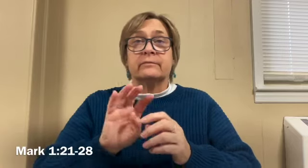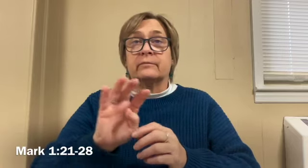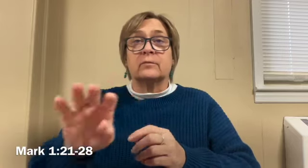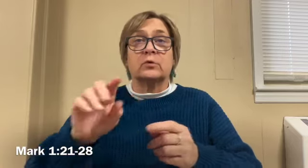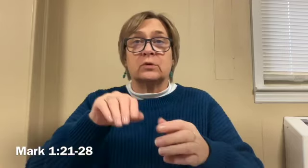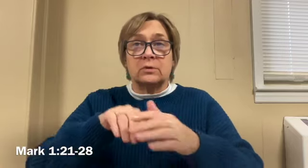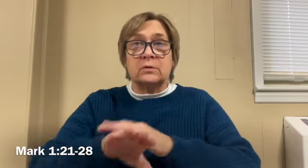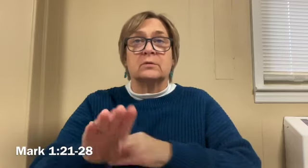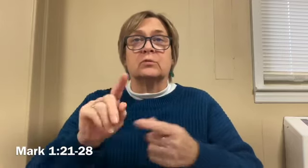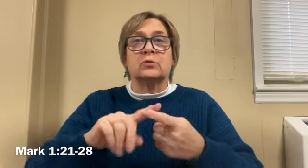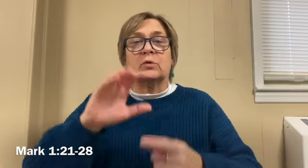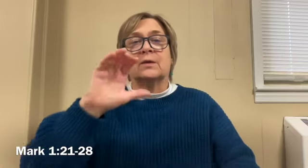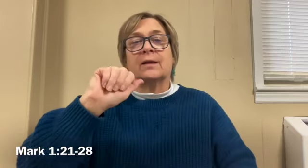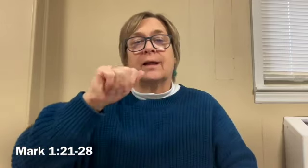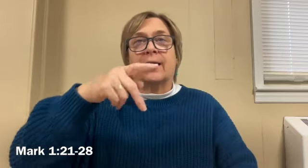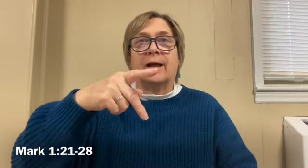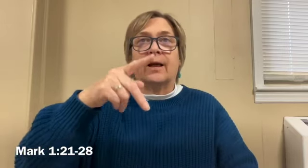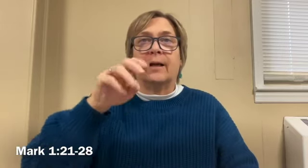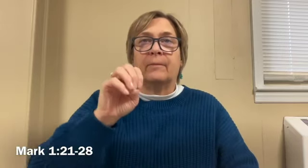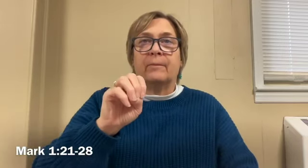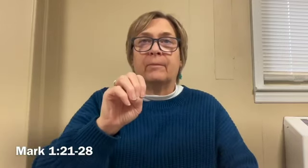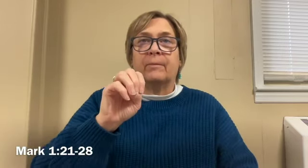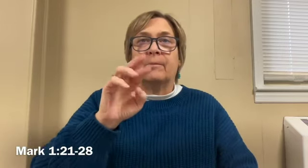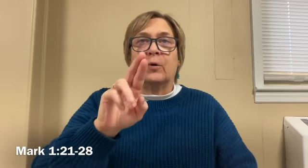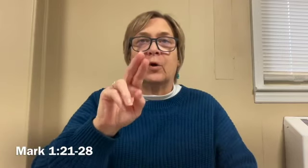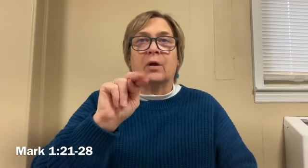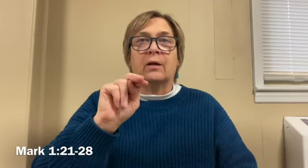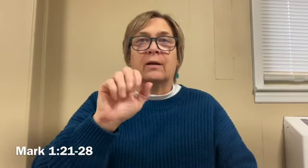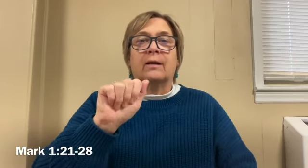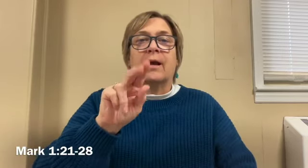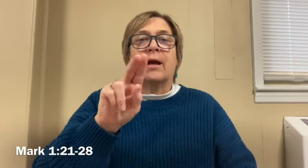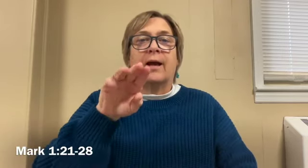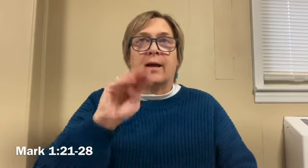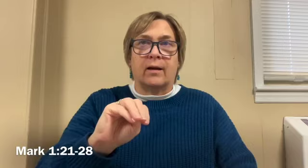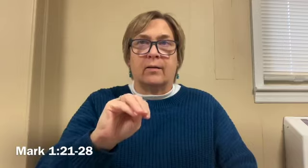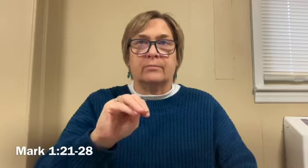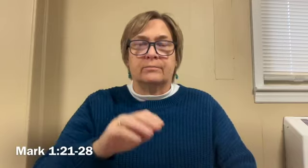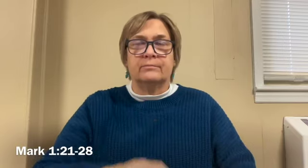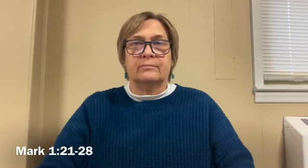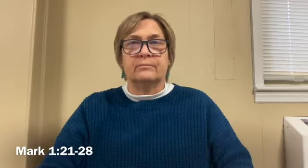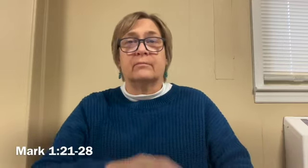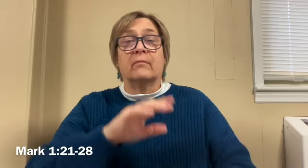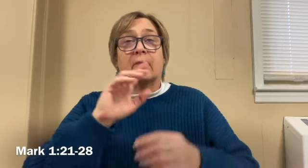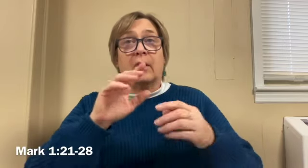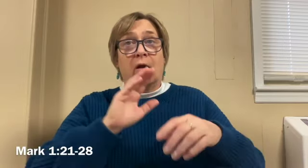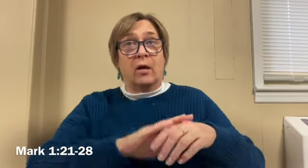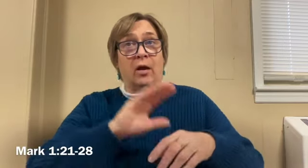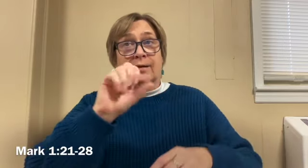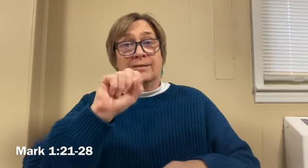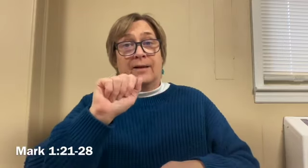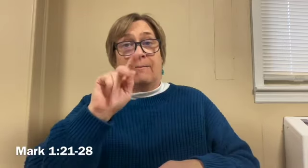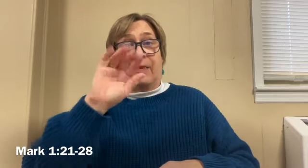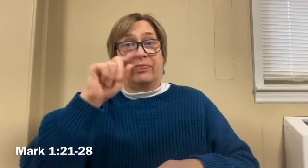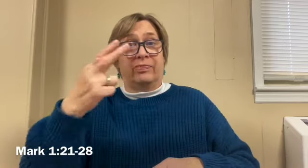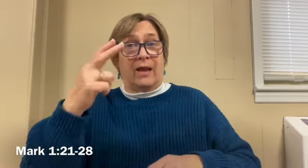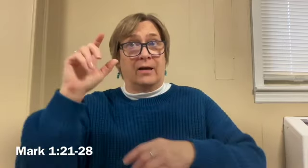and on the sabbath jesus entered the synagogue